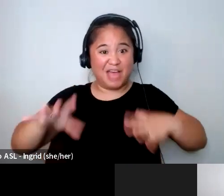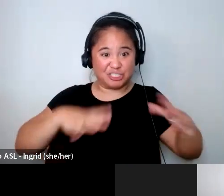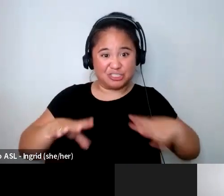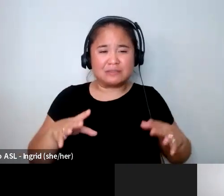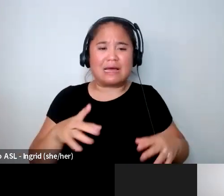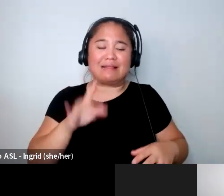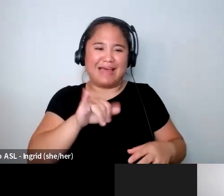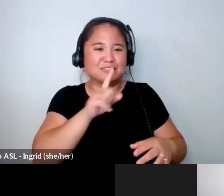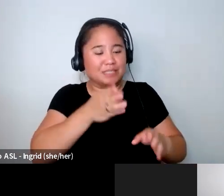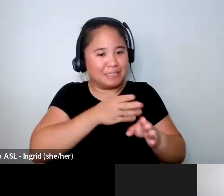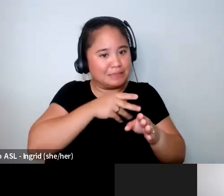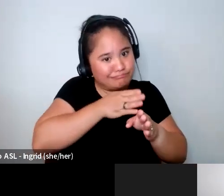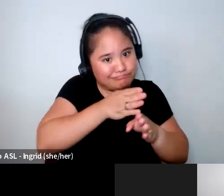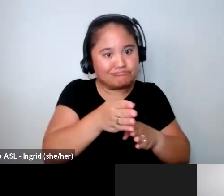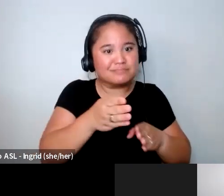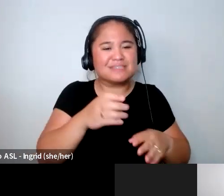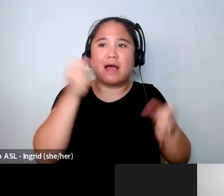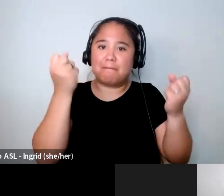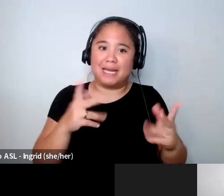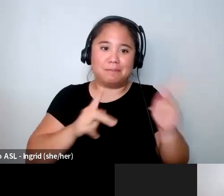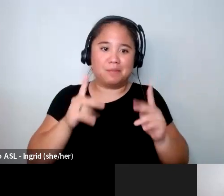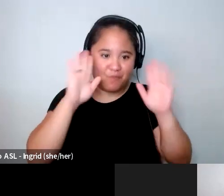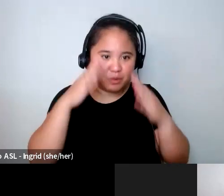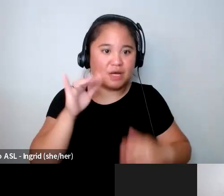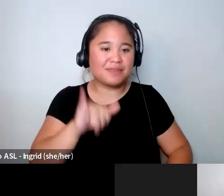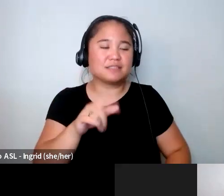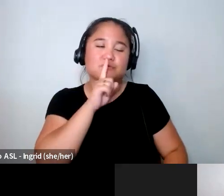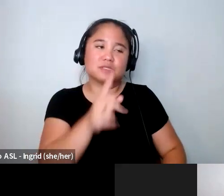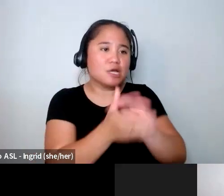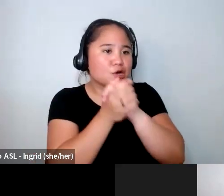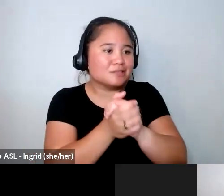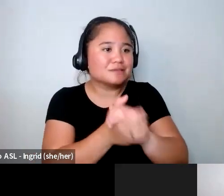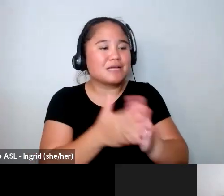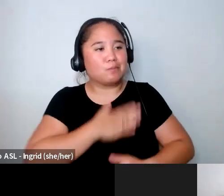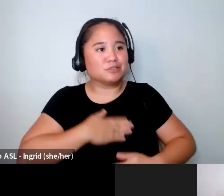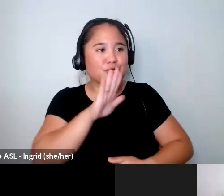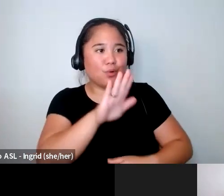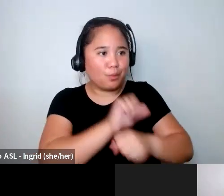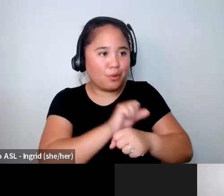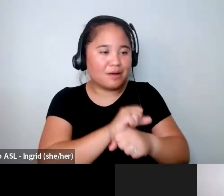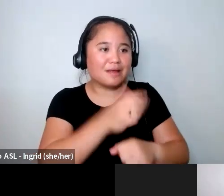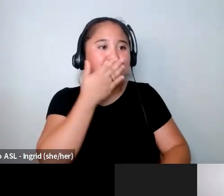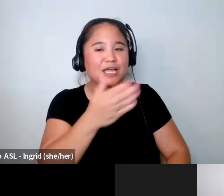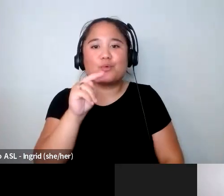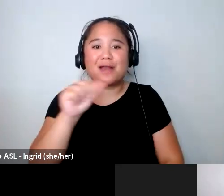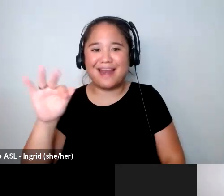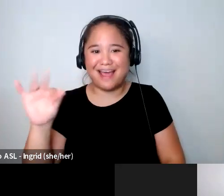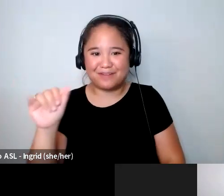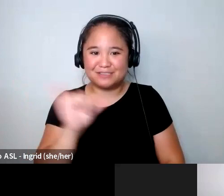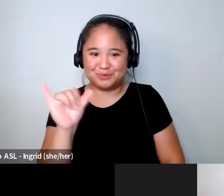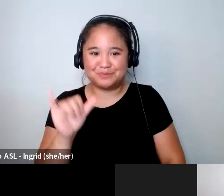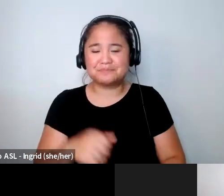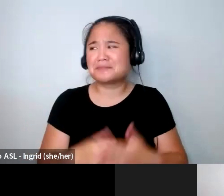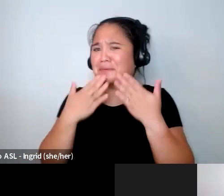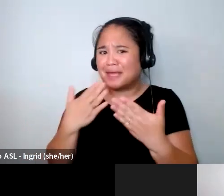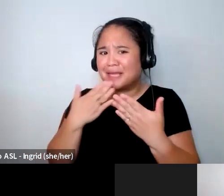you know do that so congratulations and I appreciate you for that and thank you Nafa too so for me I